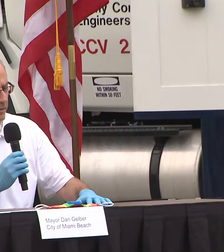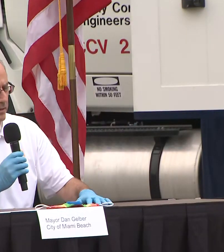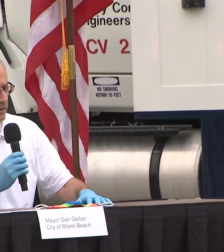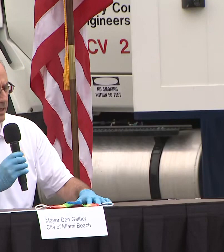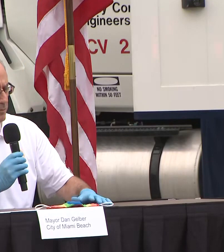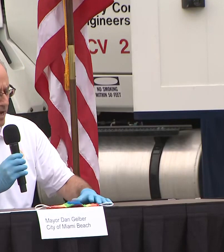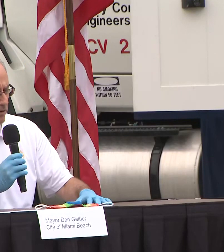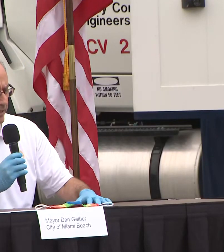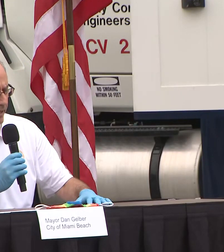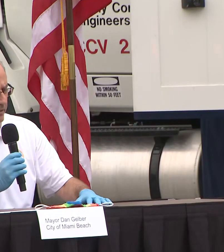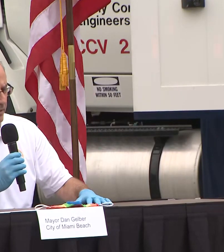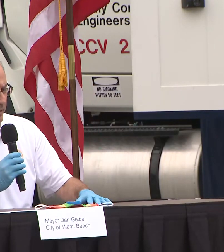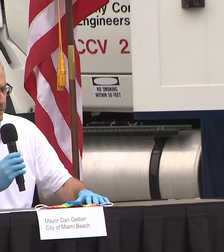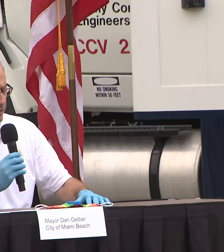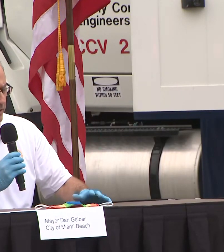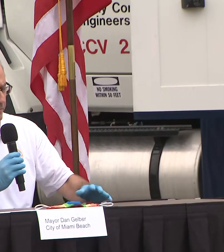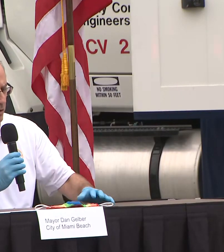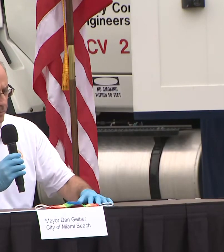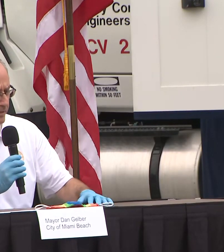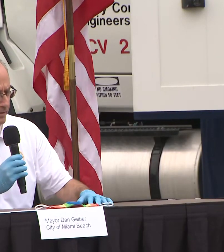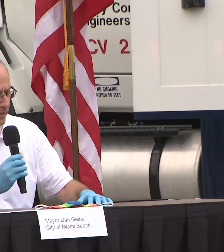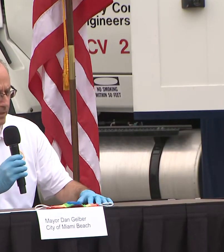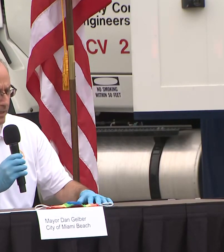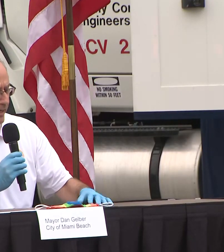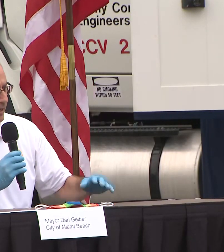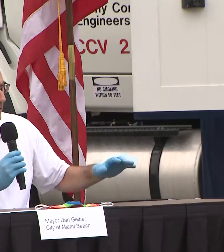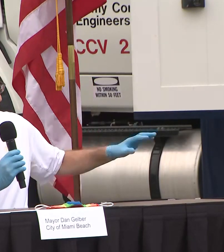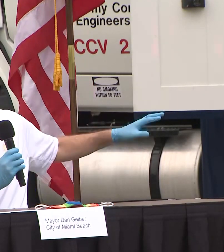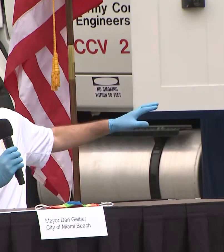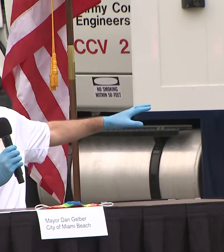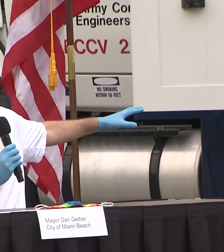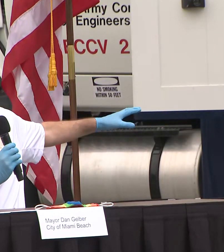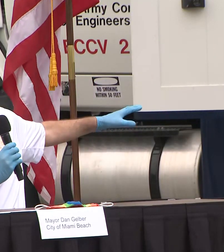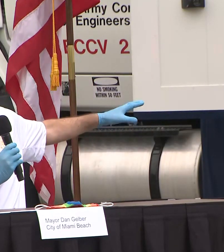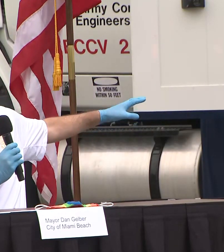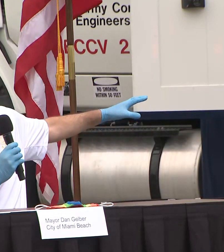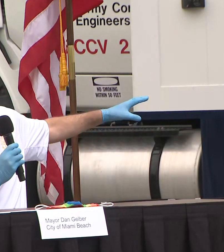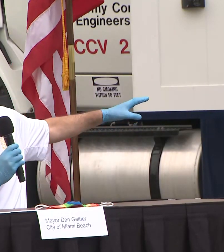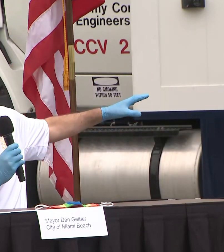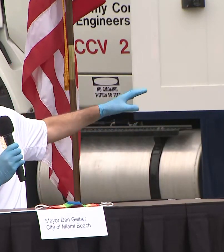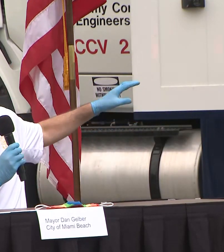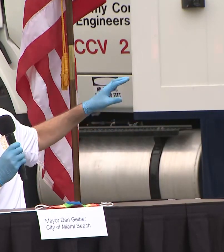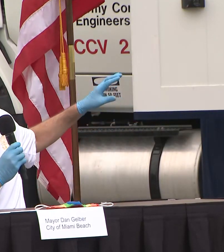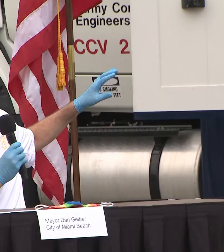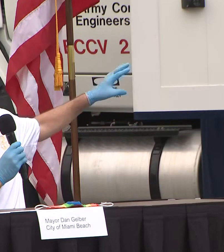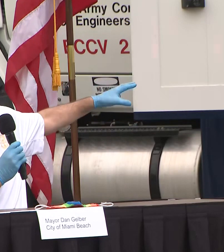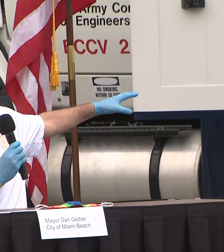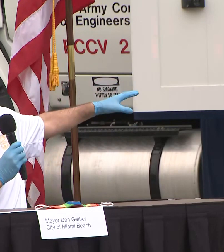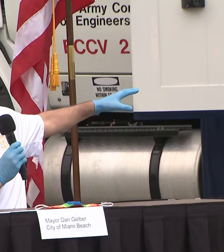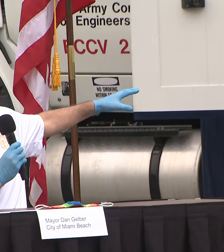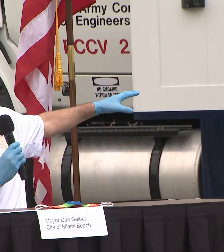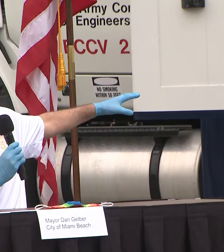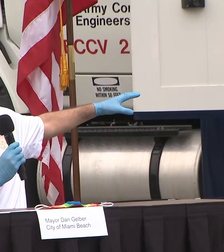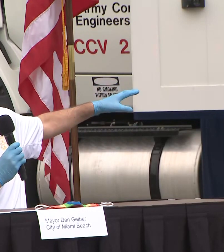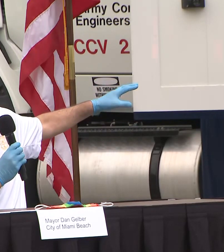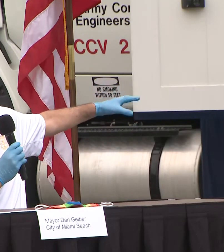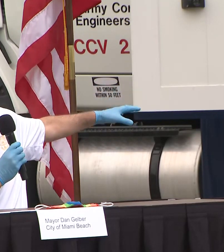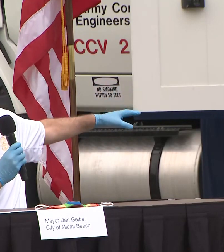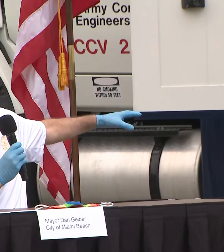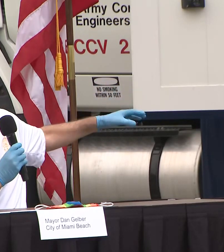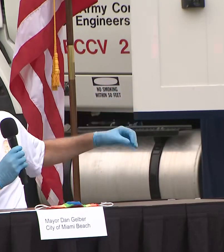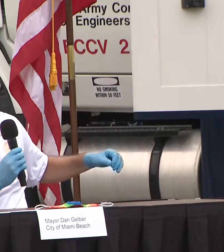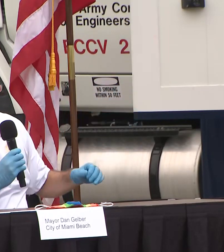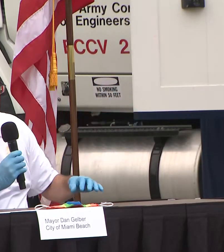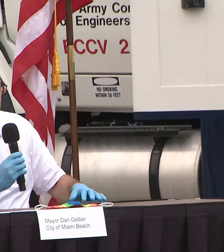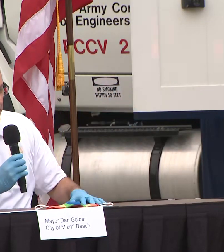camaraderie and and unity of purpose and although I agree we hope that this isn't going